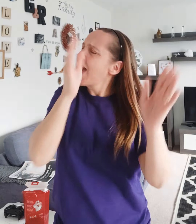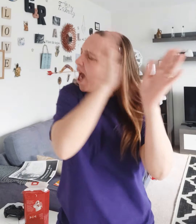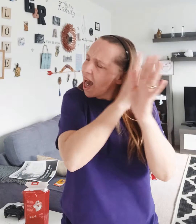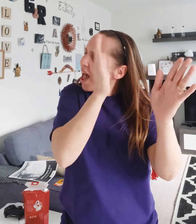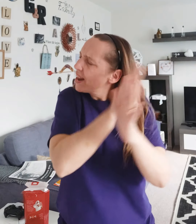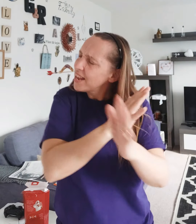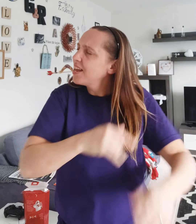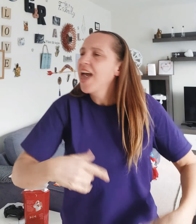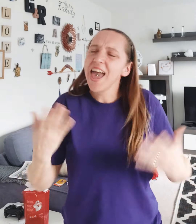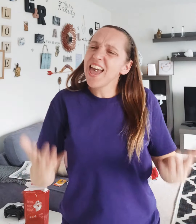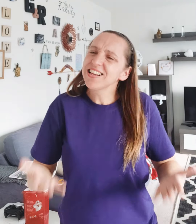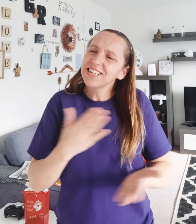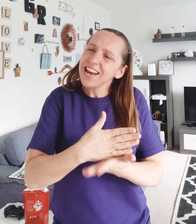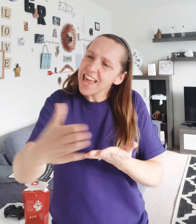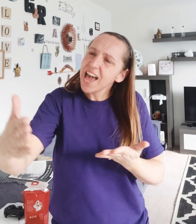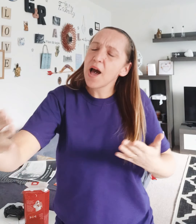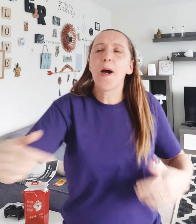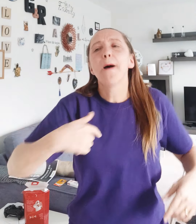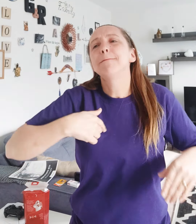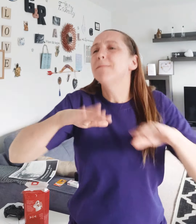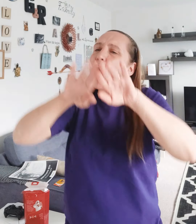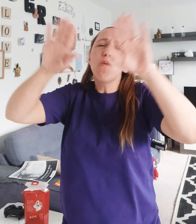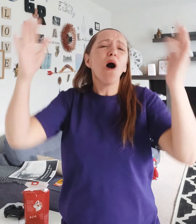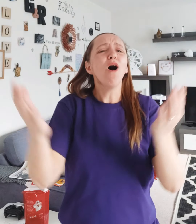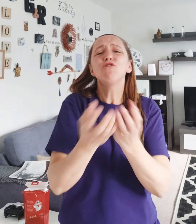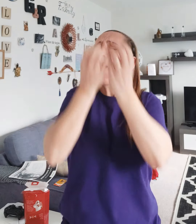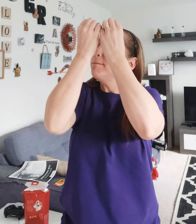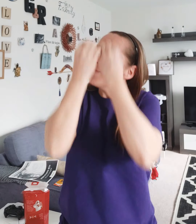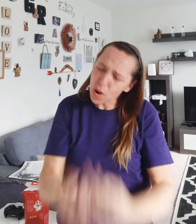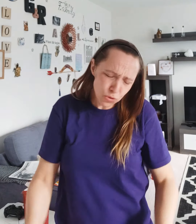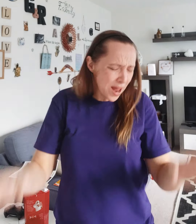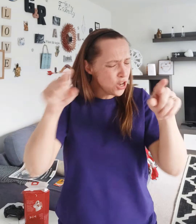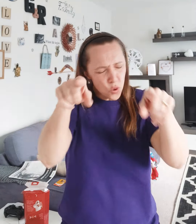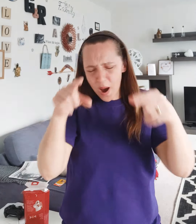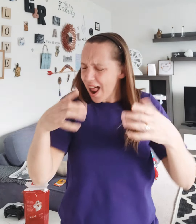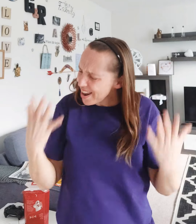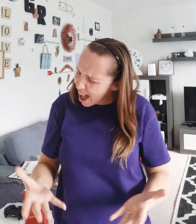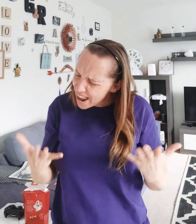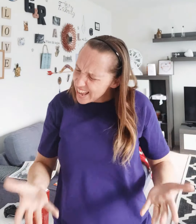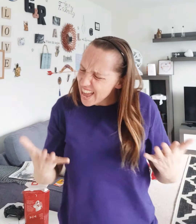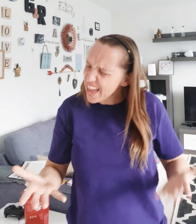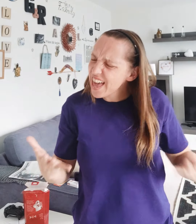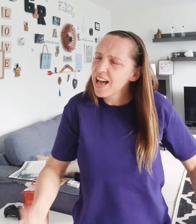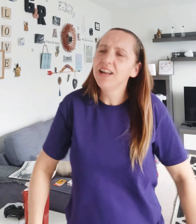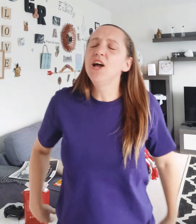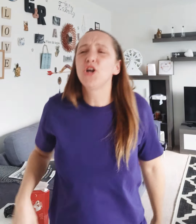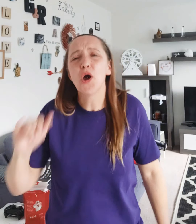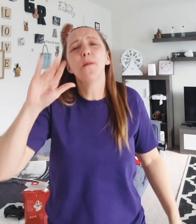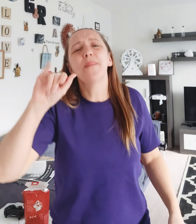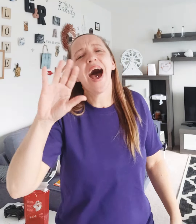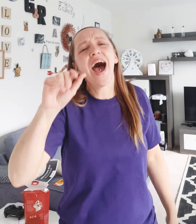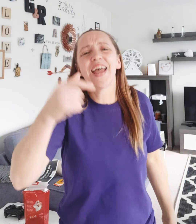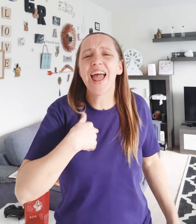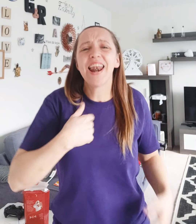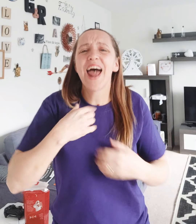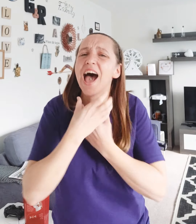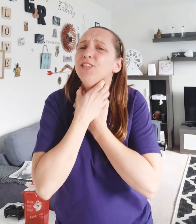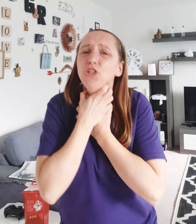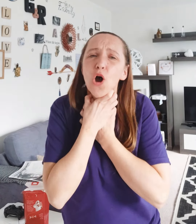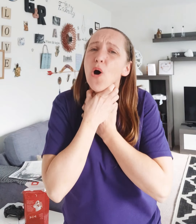to hide it It's miserable, I won't go for the war This is a good night I'm joking,